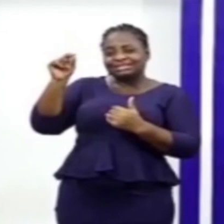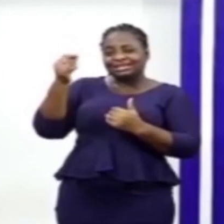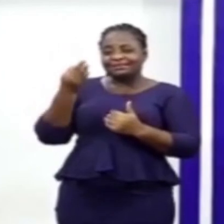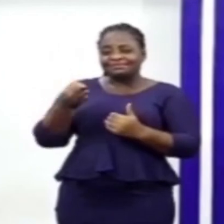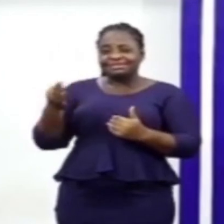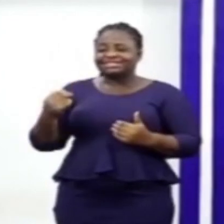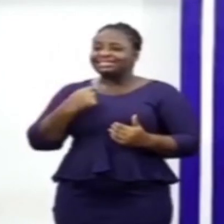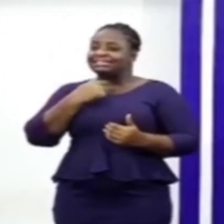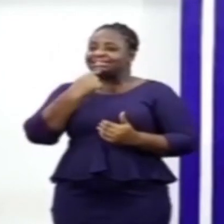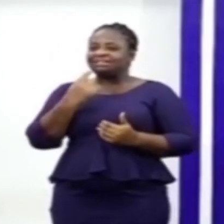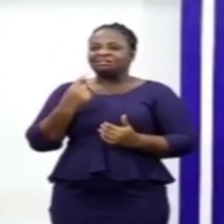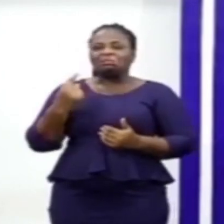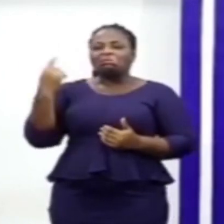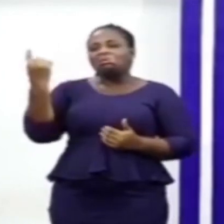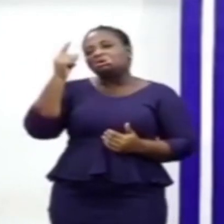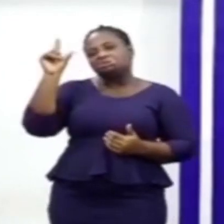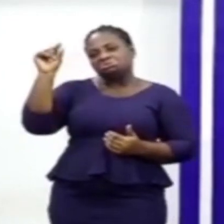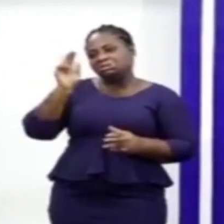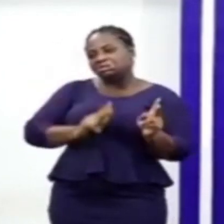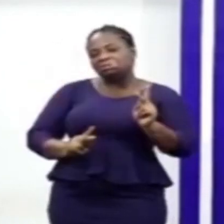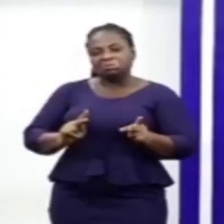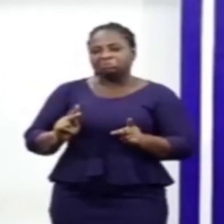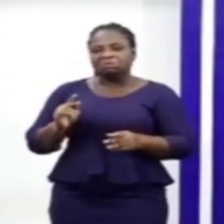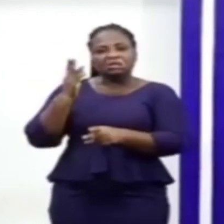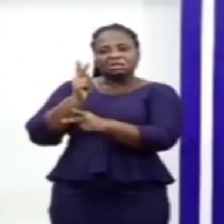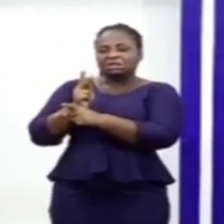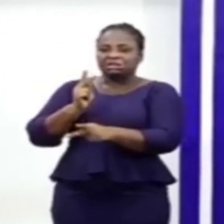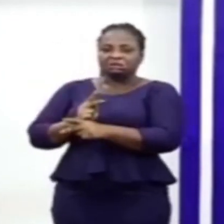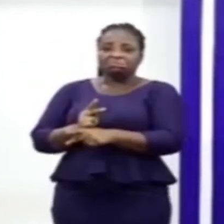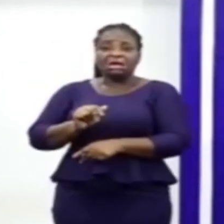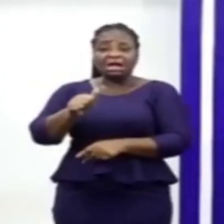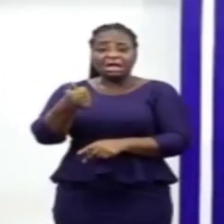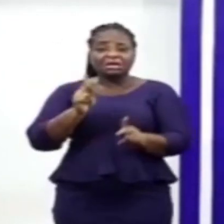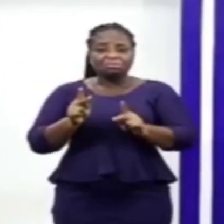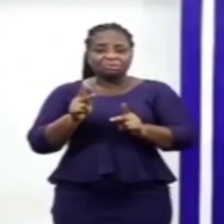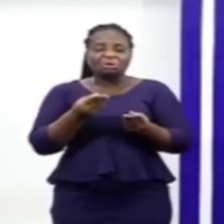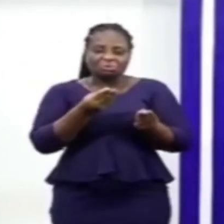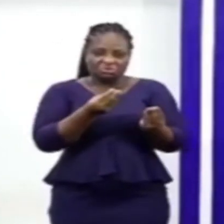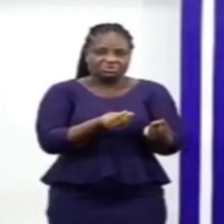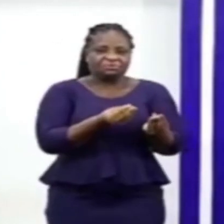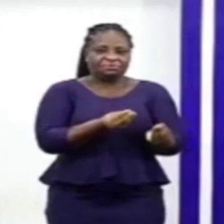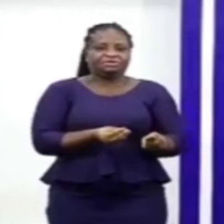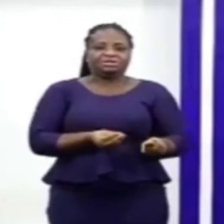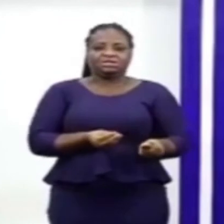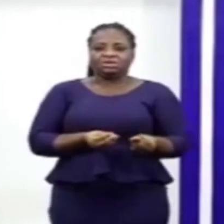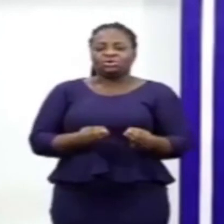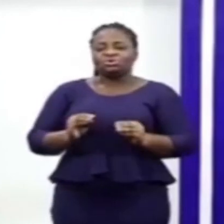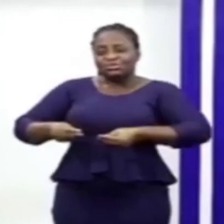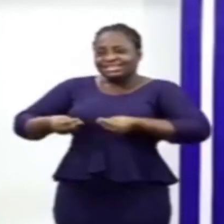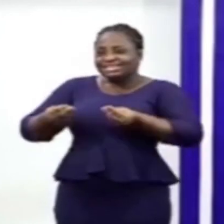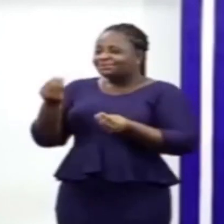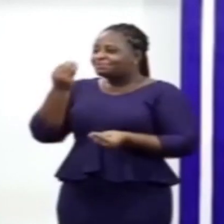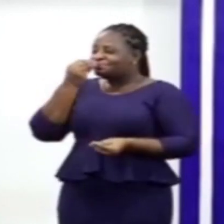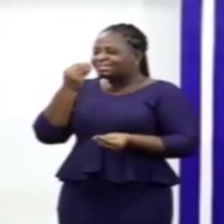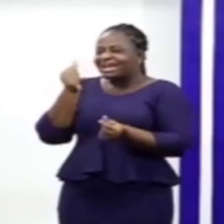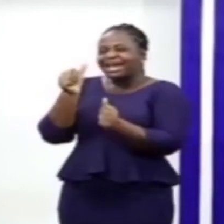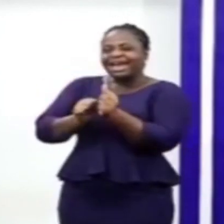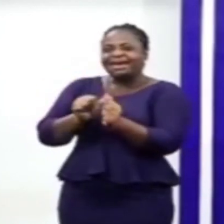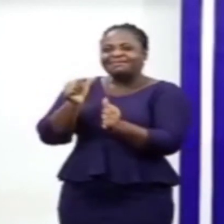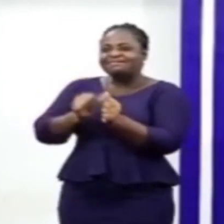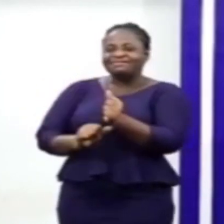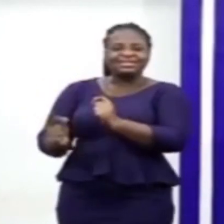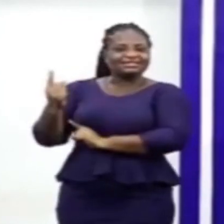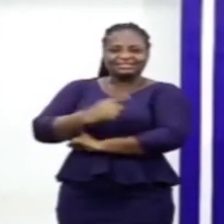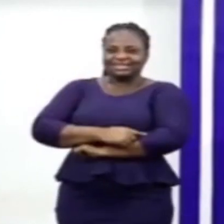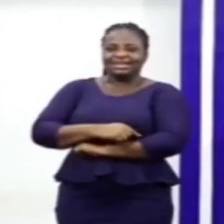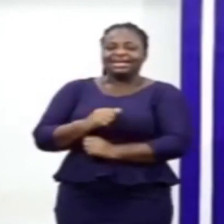tells us that they can only take 20 and keep clean. And others we are going to feed. So we are going to give them food every day. Give them